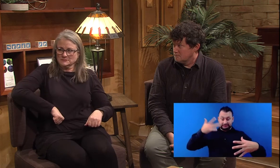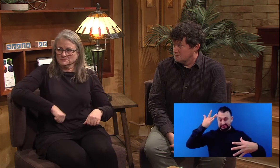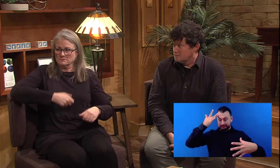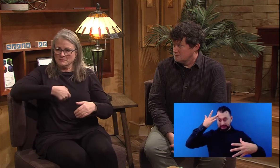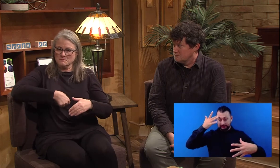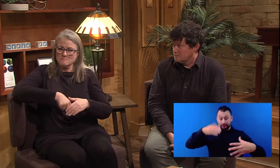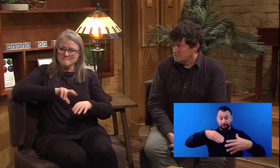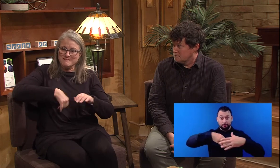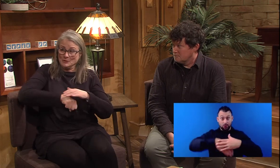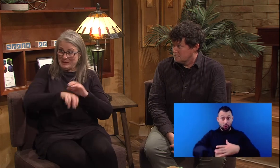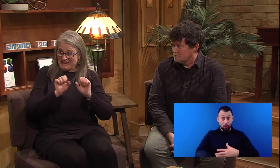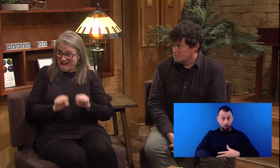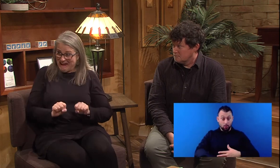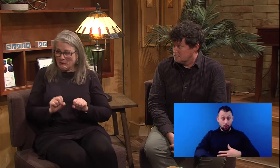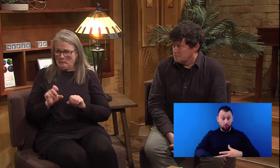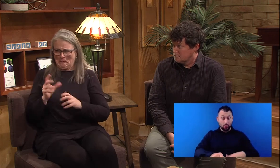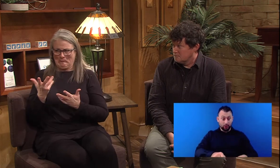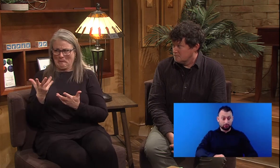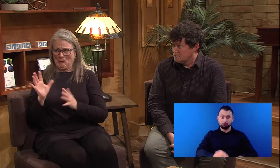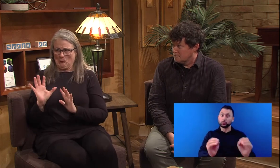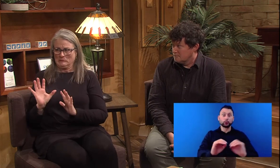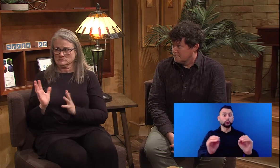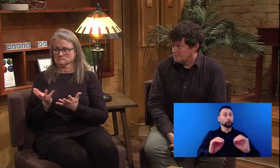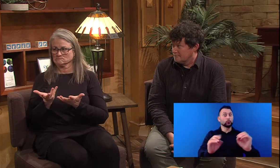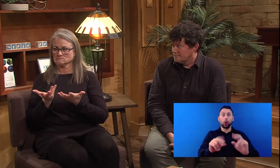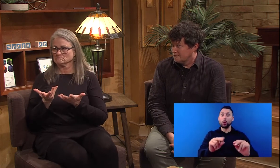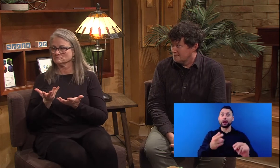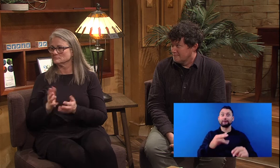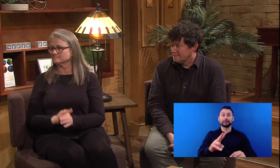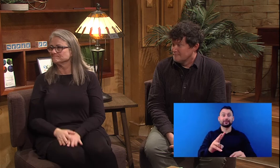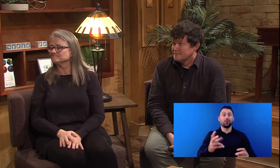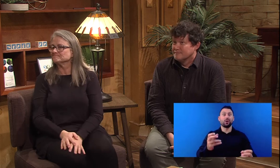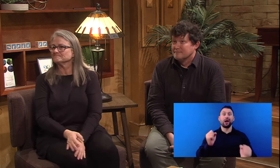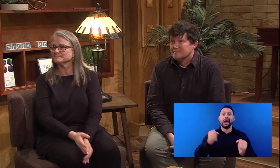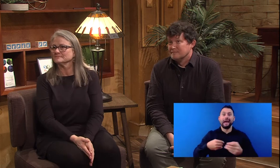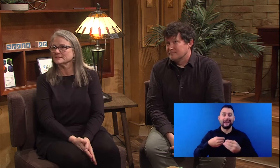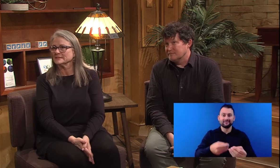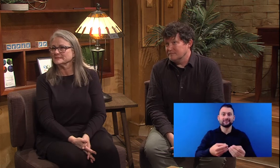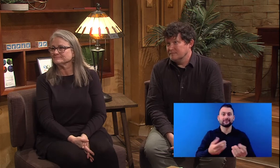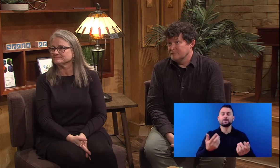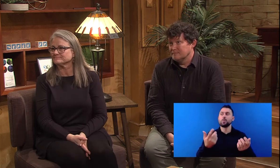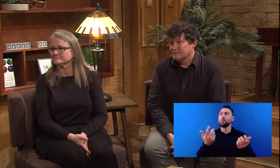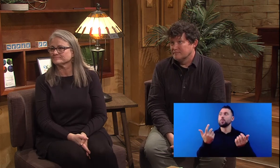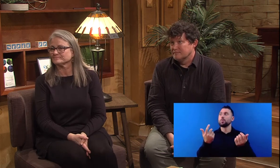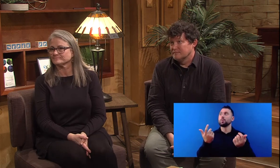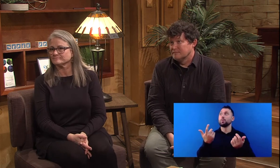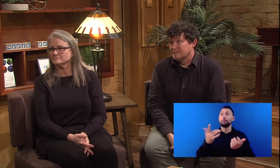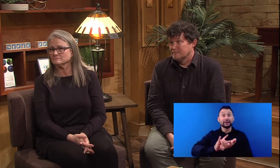natural birth versus cesarean or, yeah, what's the status on that?